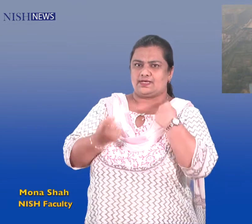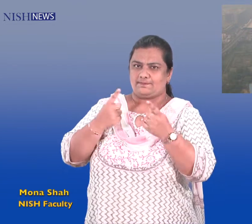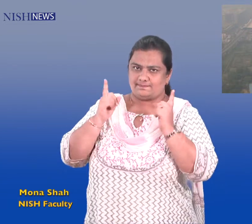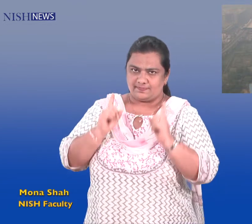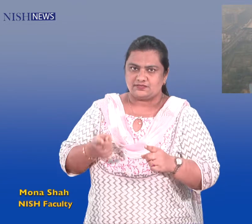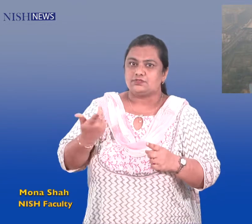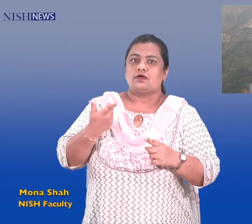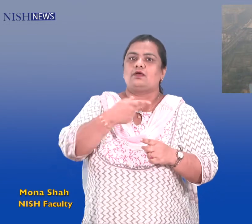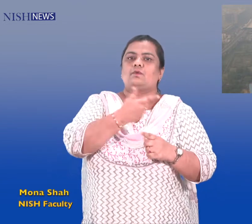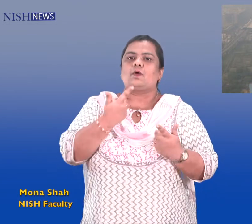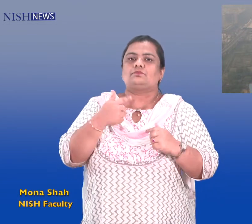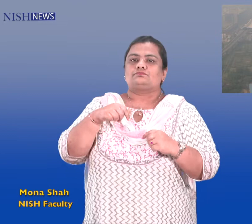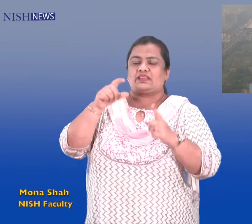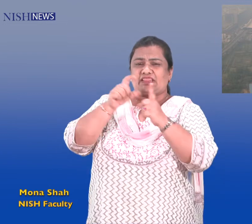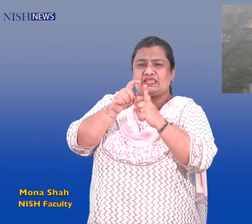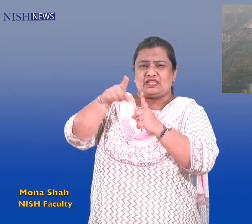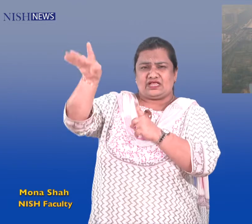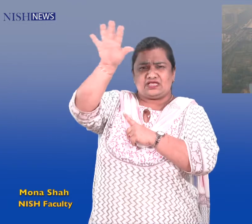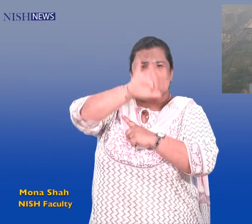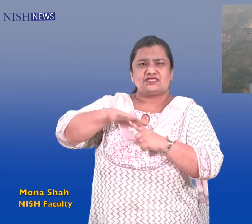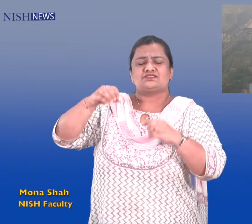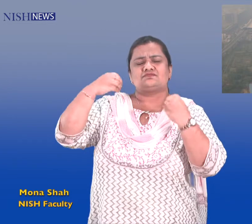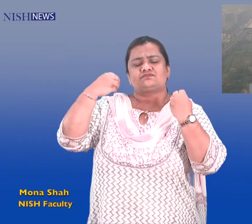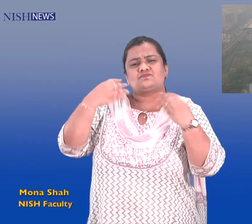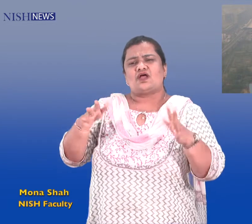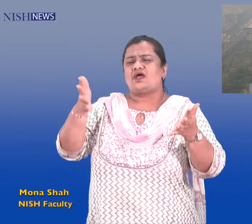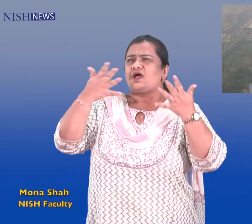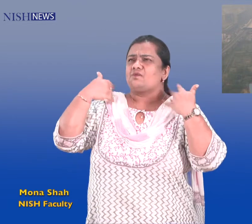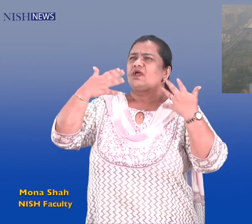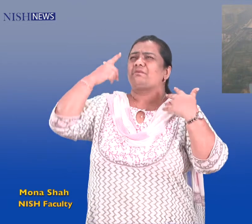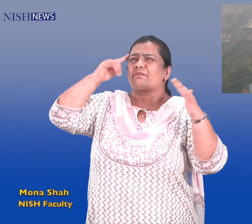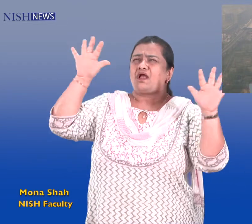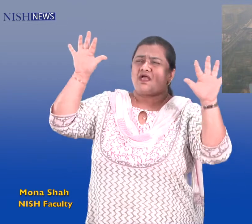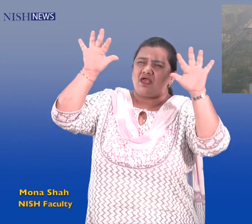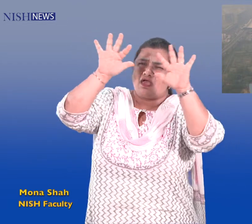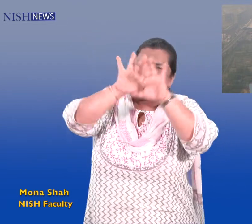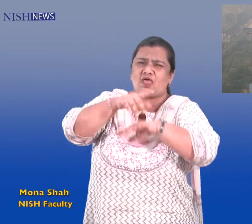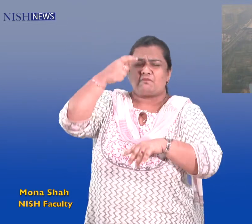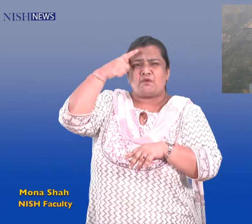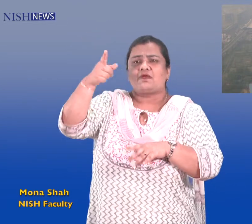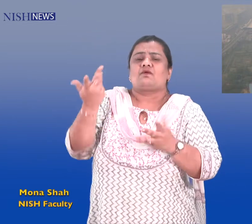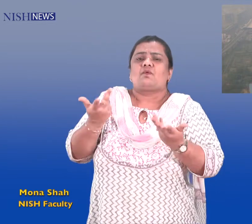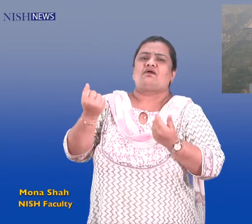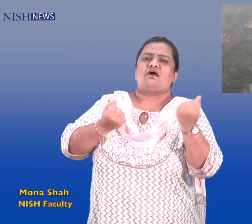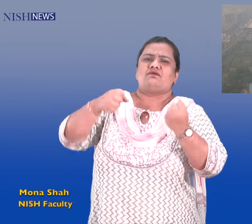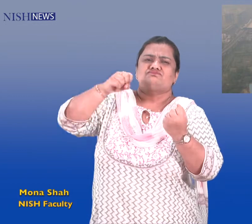those carrying essential goods be restricted until November 21. Public and private sector organisations